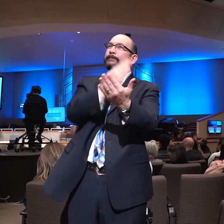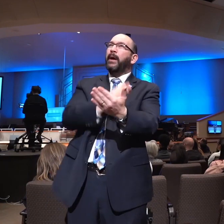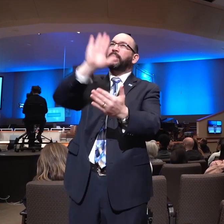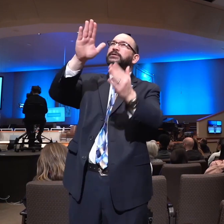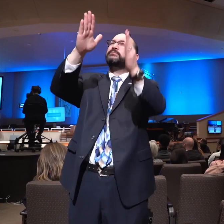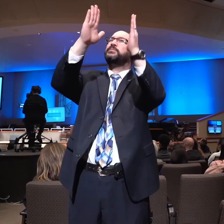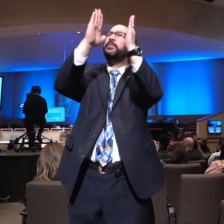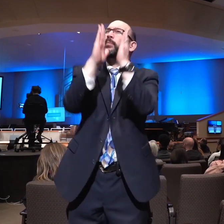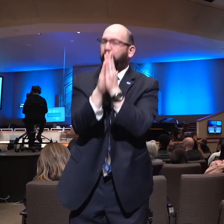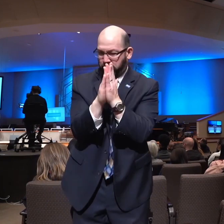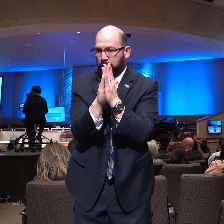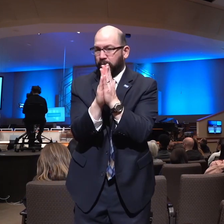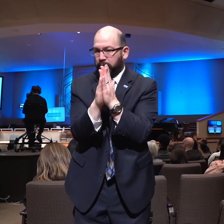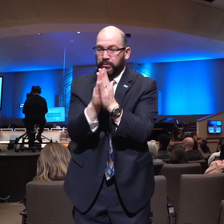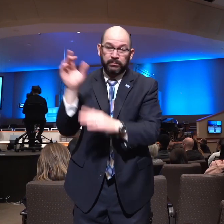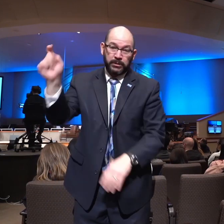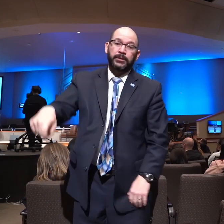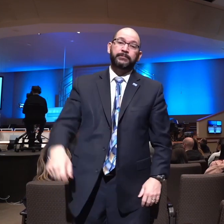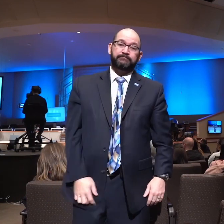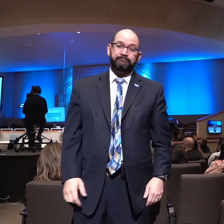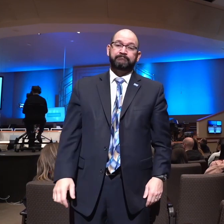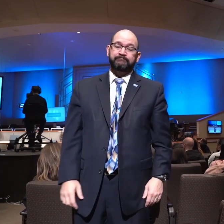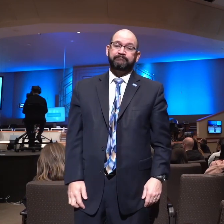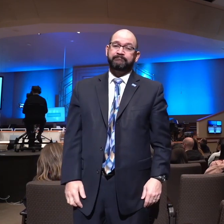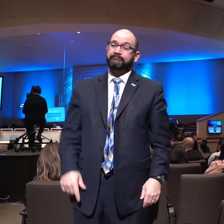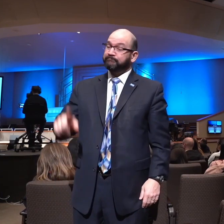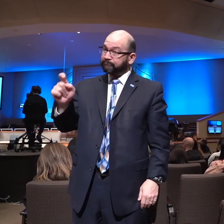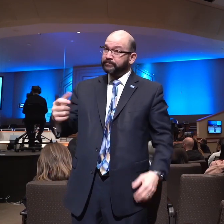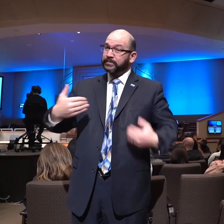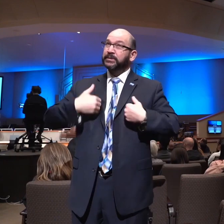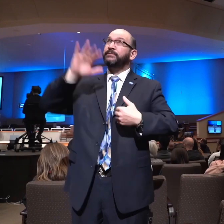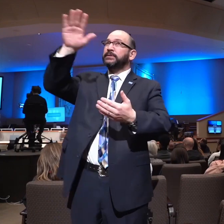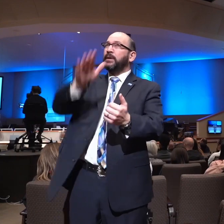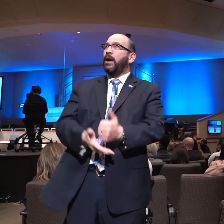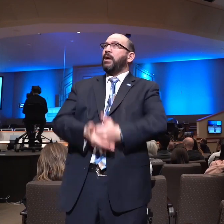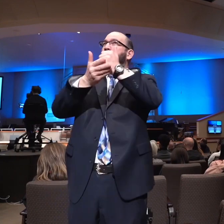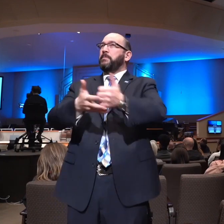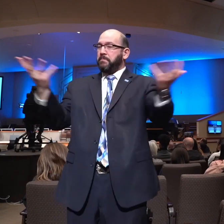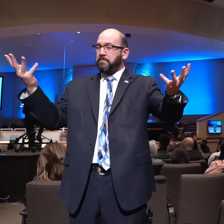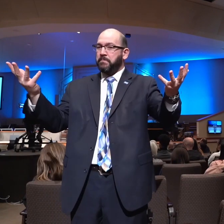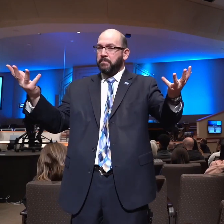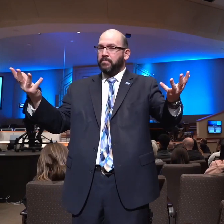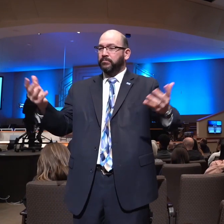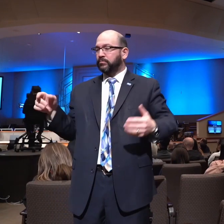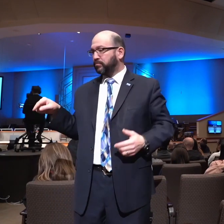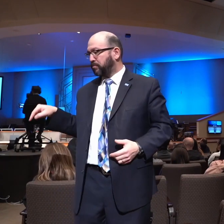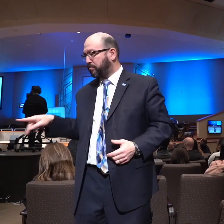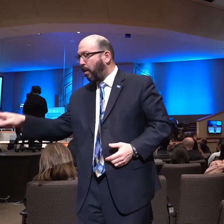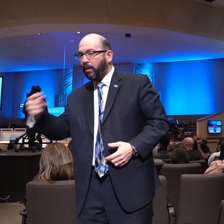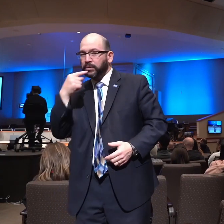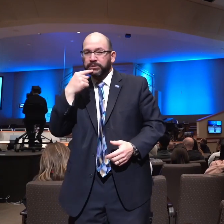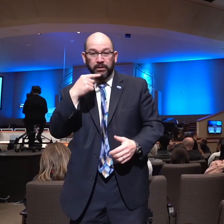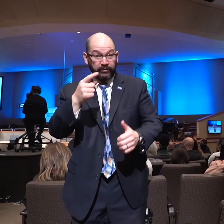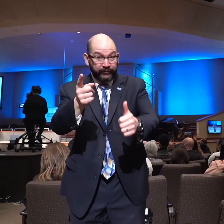intervention. It's the only answer. We must have God. And so he says, first of all, Paul is